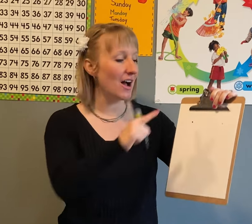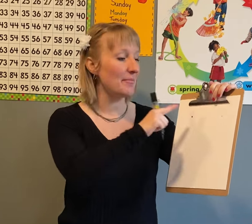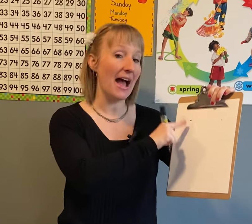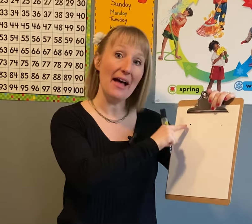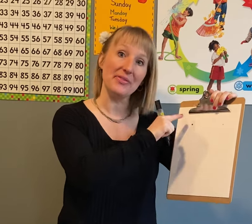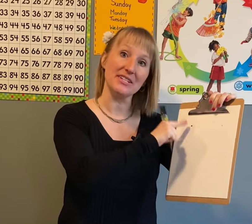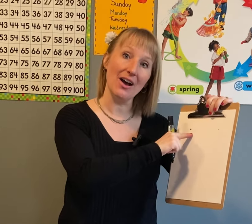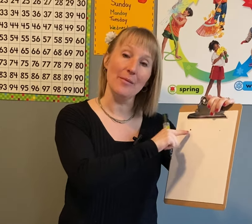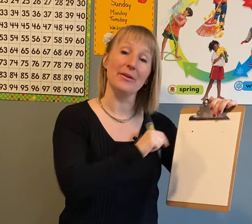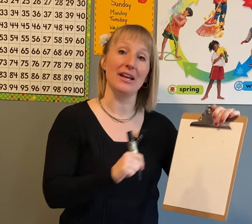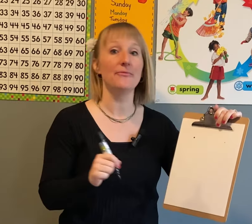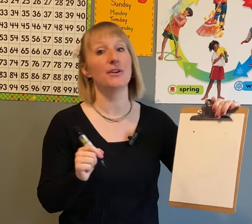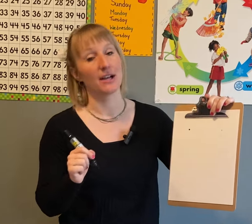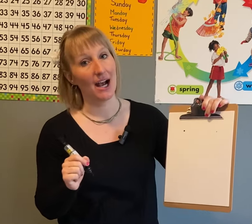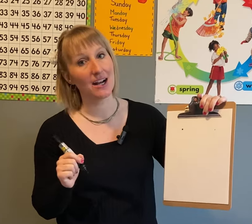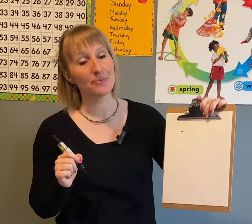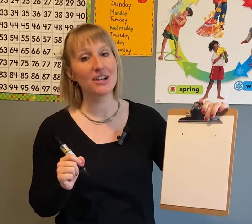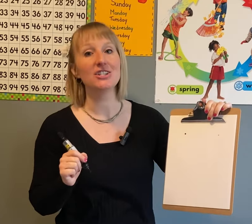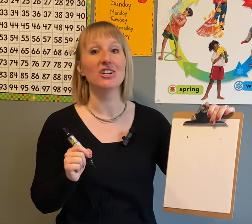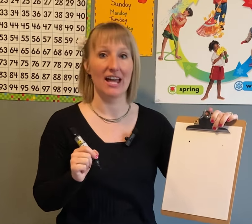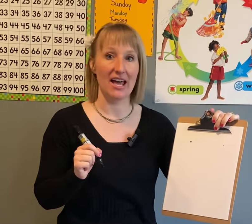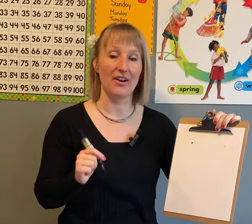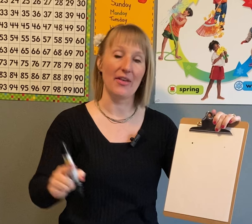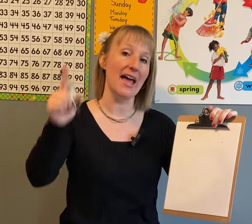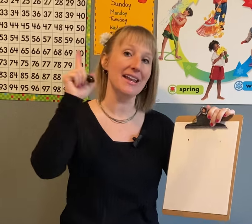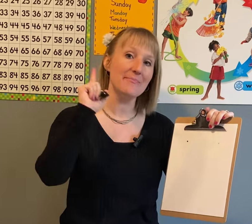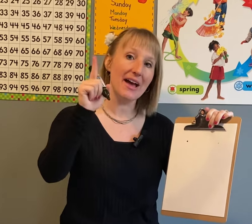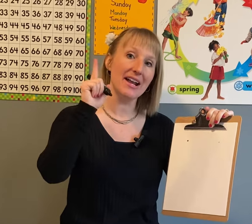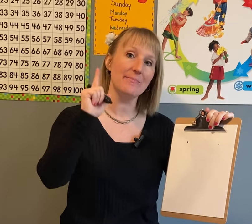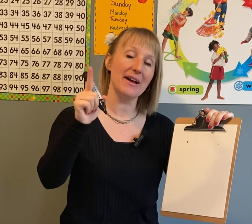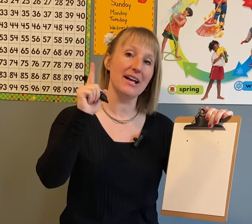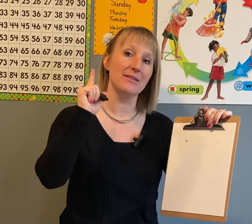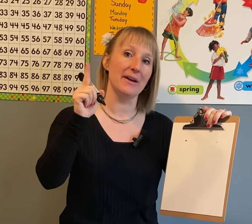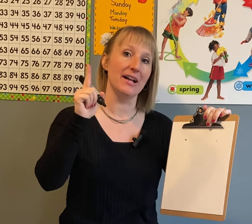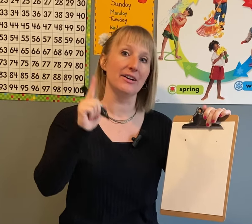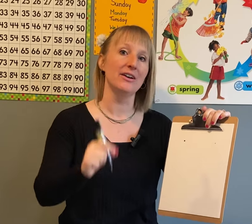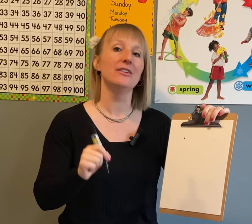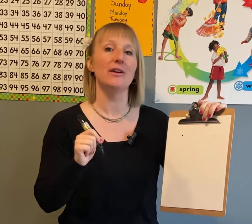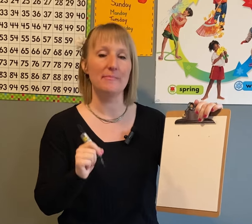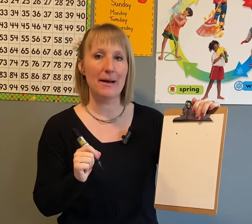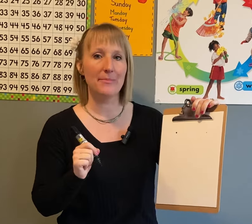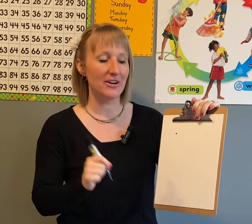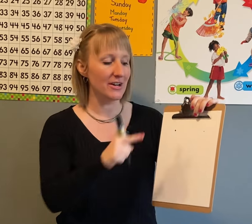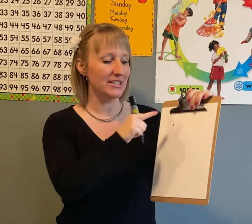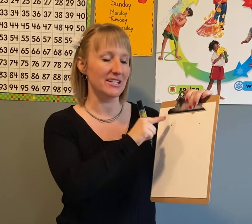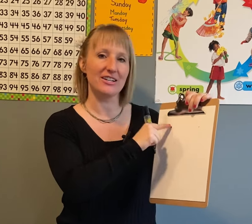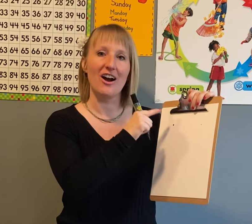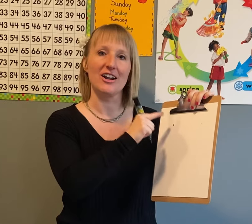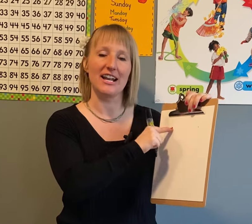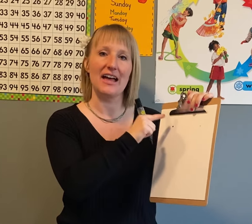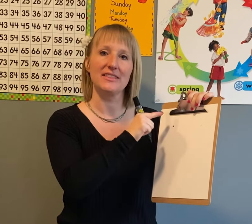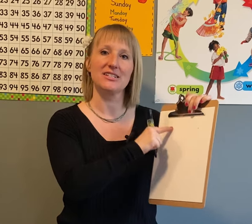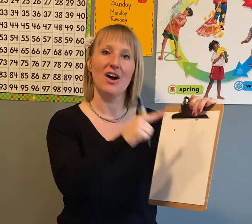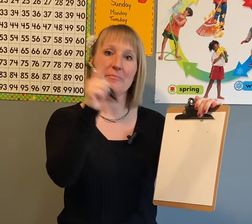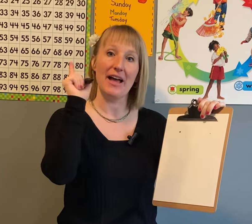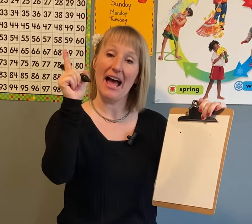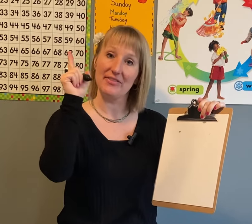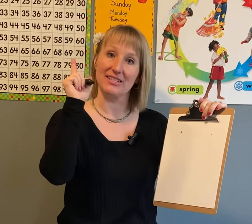top. At the top. If you're gonna print your letter then you better, better, better. Remember to start it at the top. At the